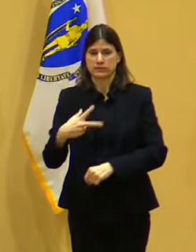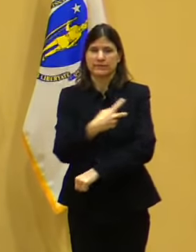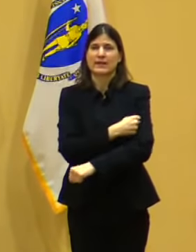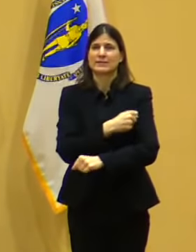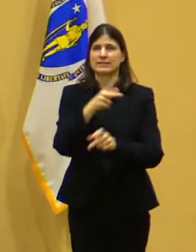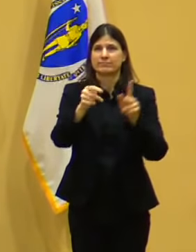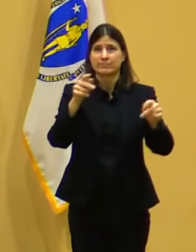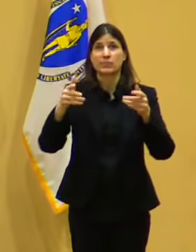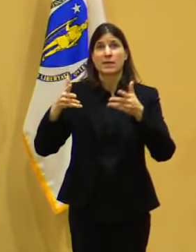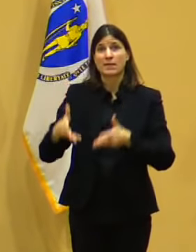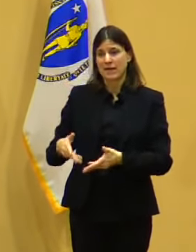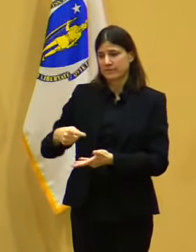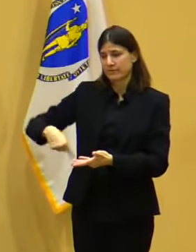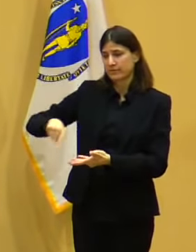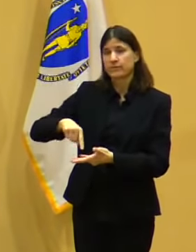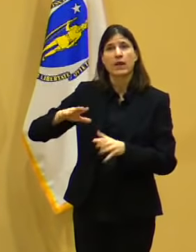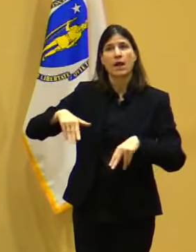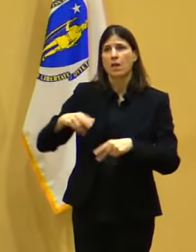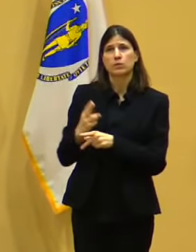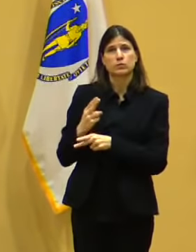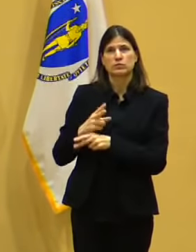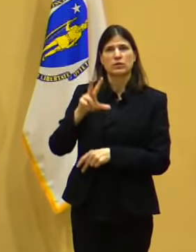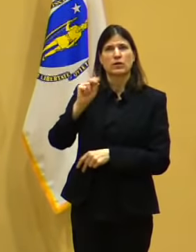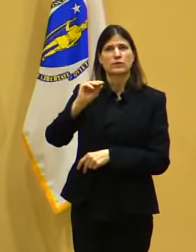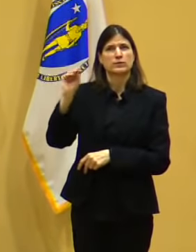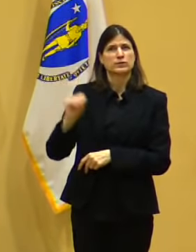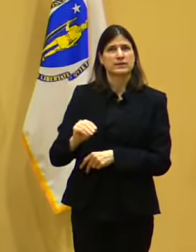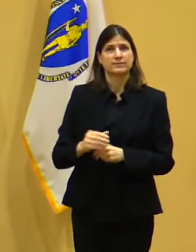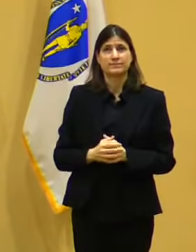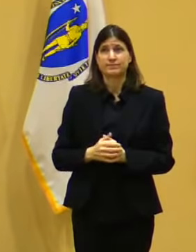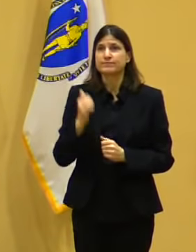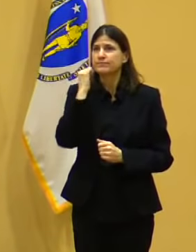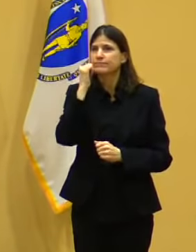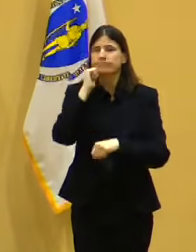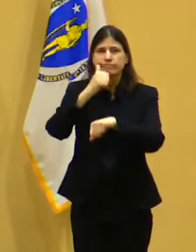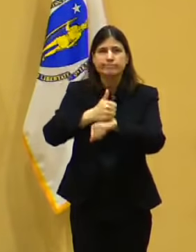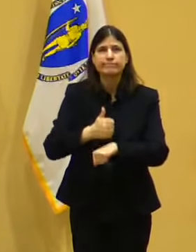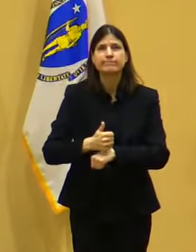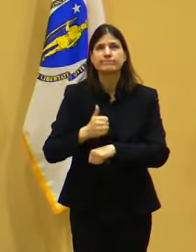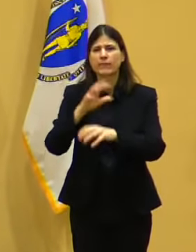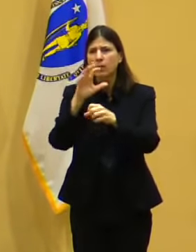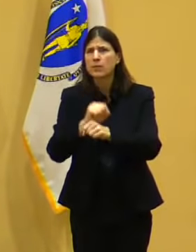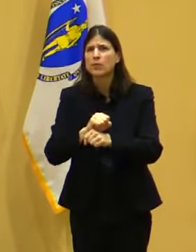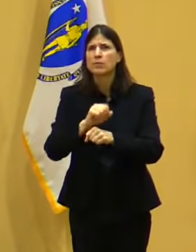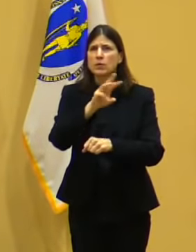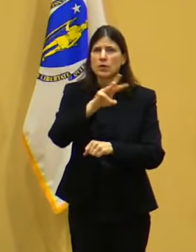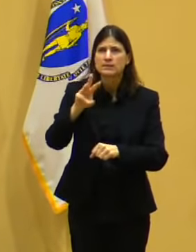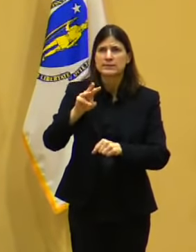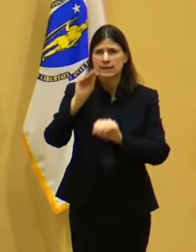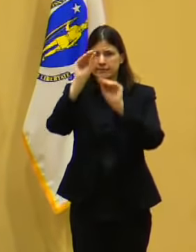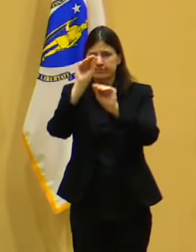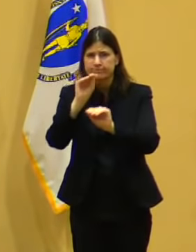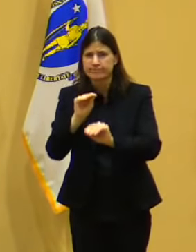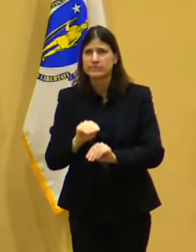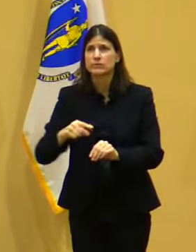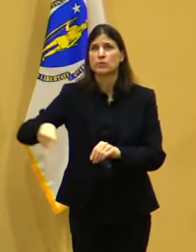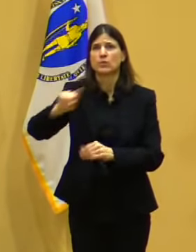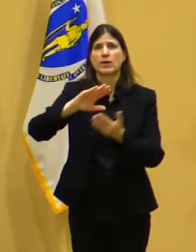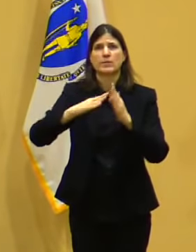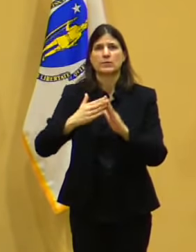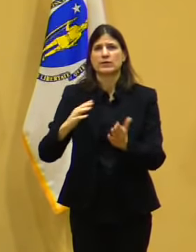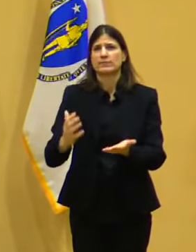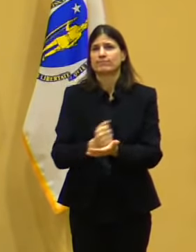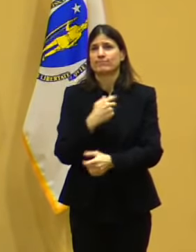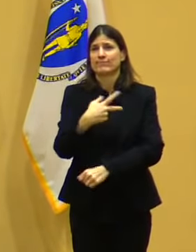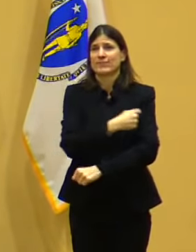to add appointments at vaccination sites statewide. And as media outlets have reported, residents are finding open appointments at